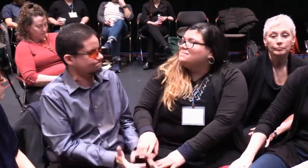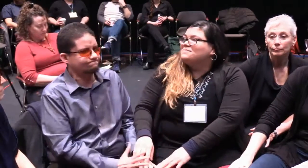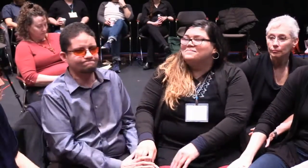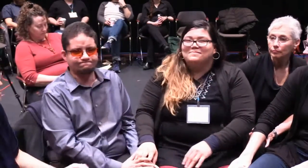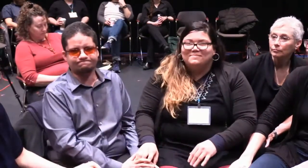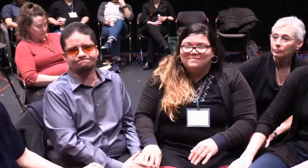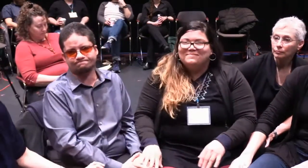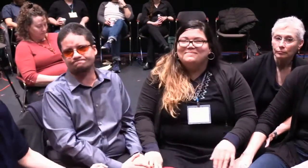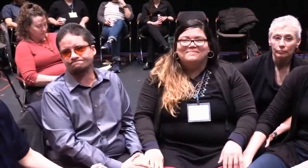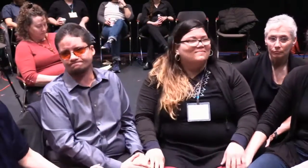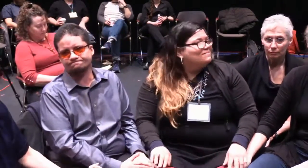struggle. It really is.